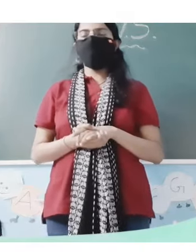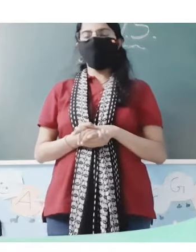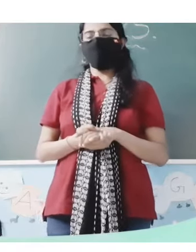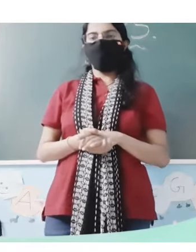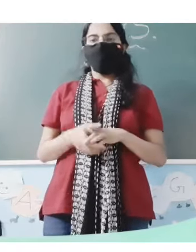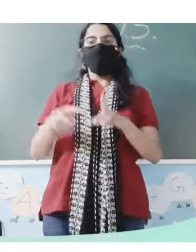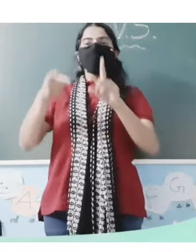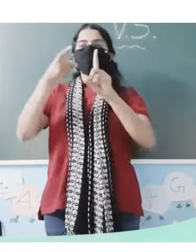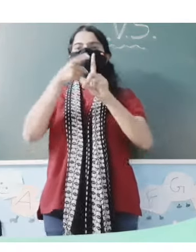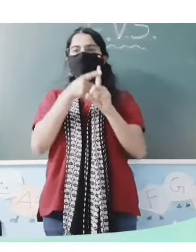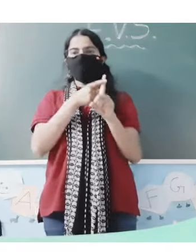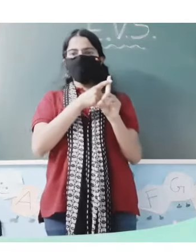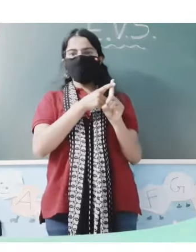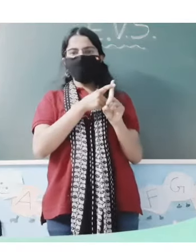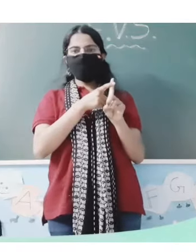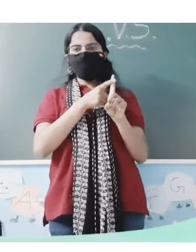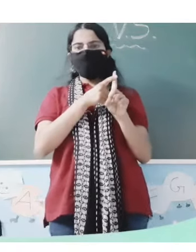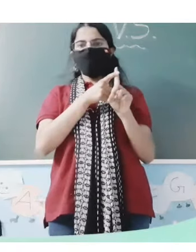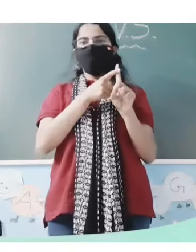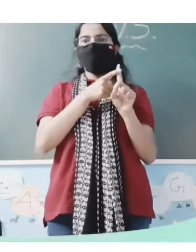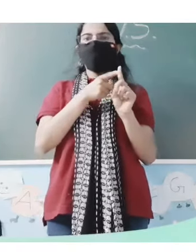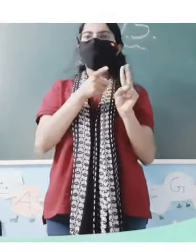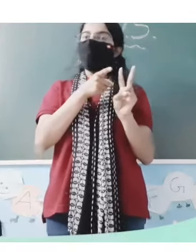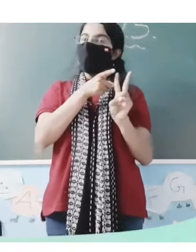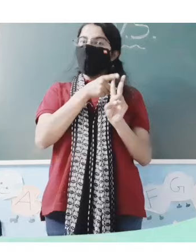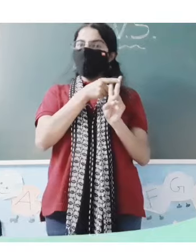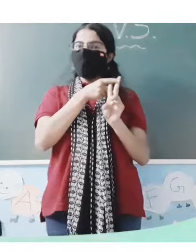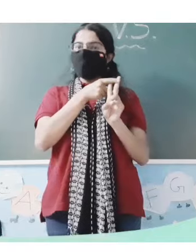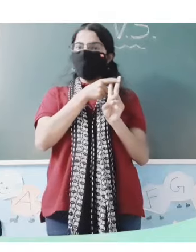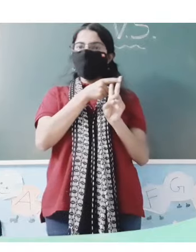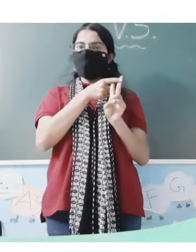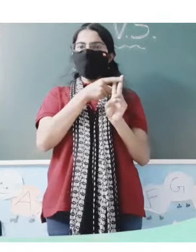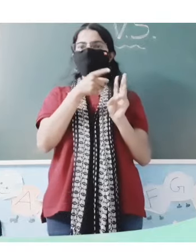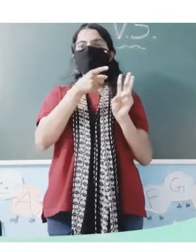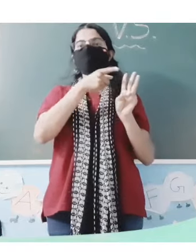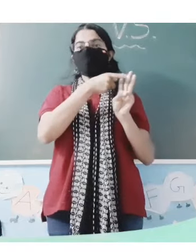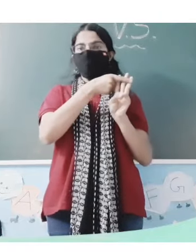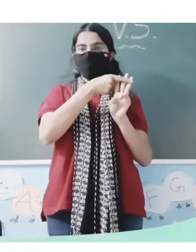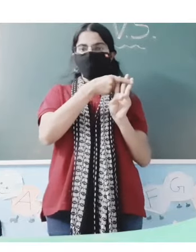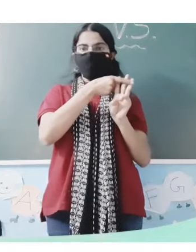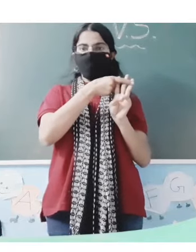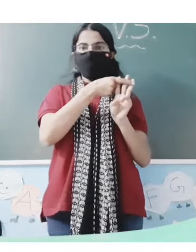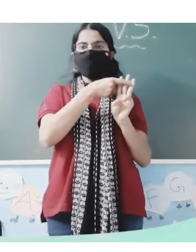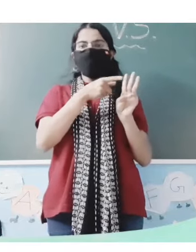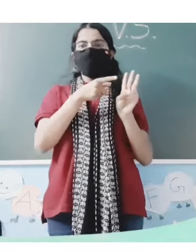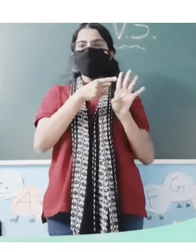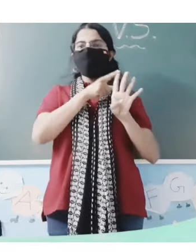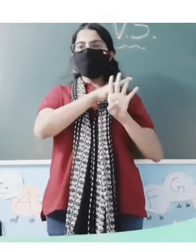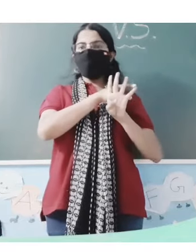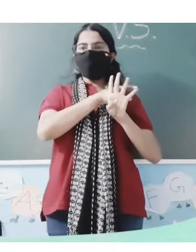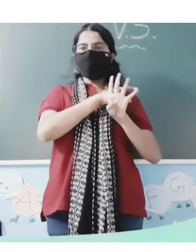with me. Sunday, Monday, Tuesday, Wednesday,